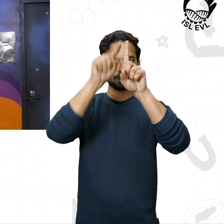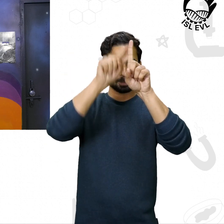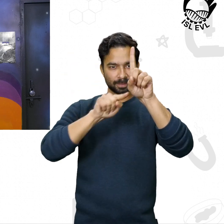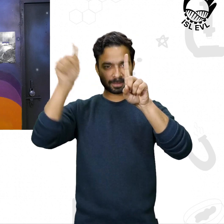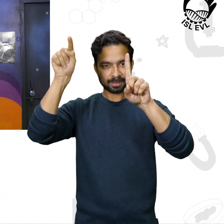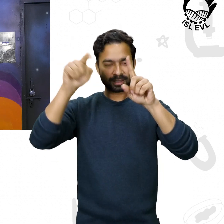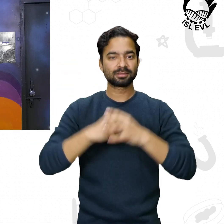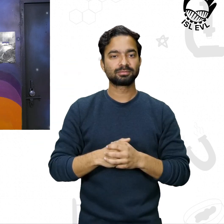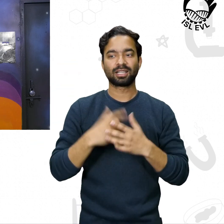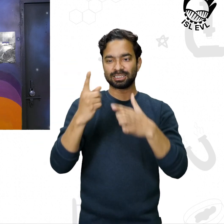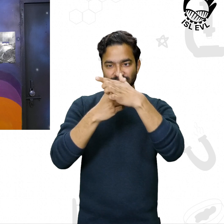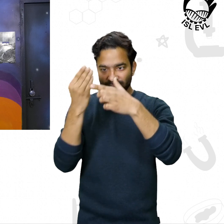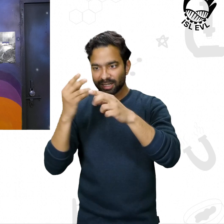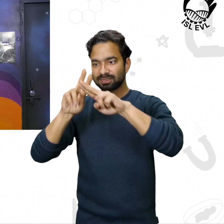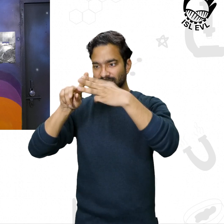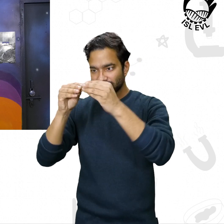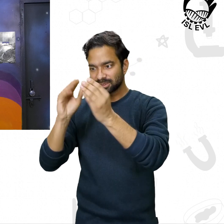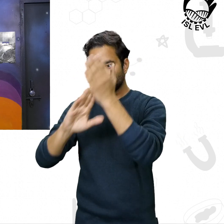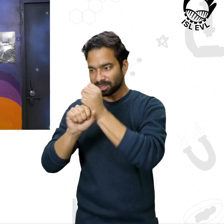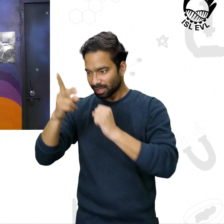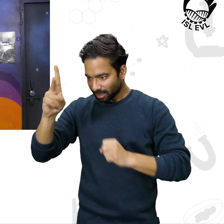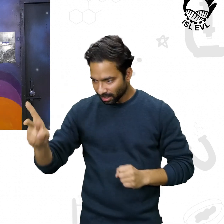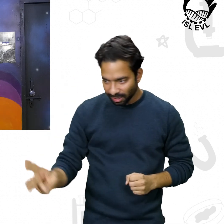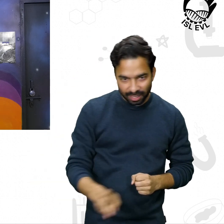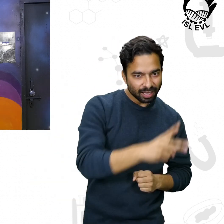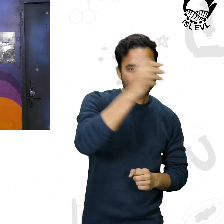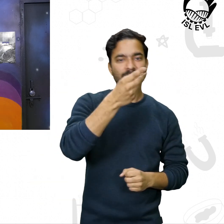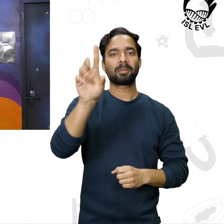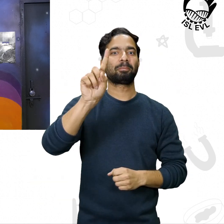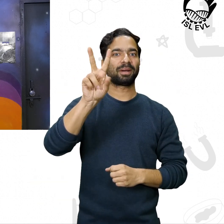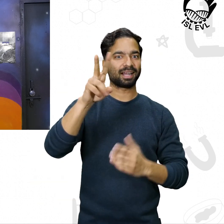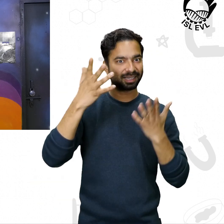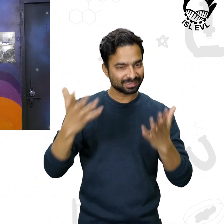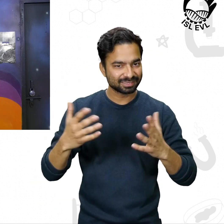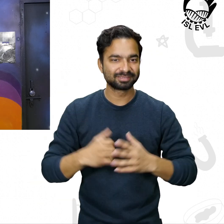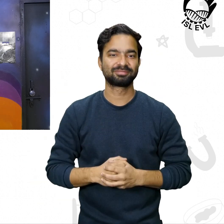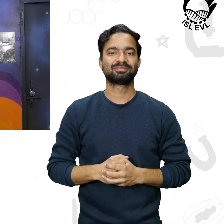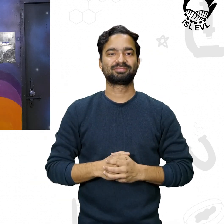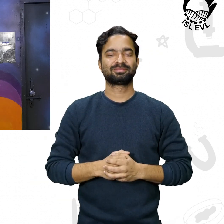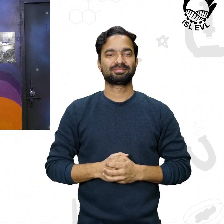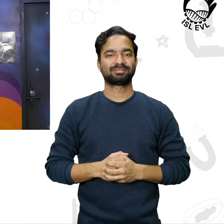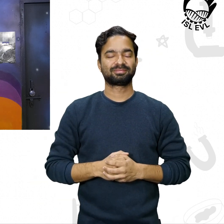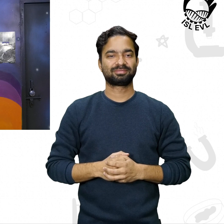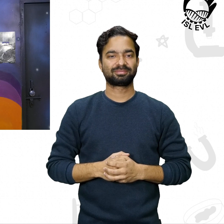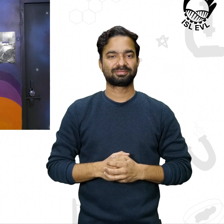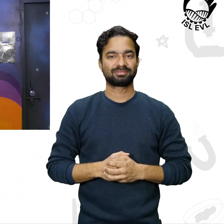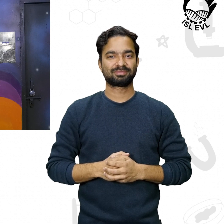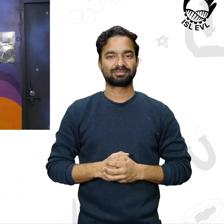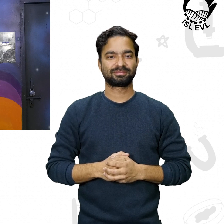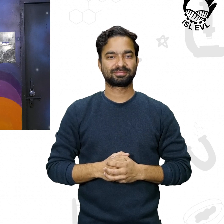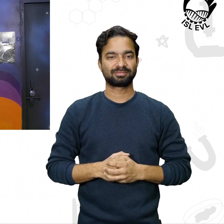December. These two lines that you see are January, February, March, April, Mayans, June, July, September, October.